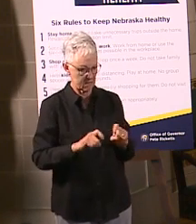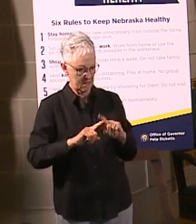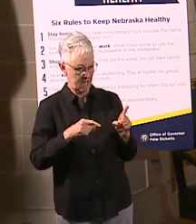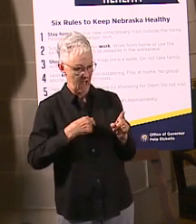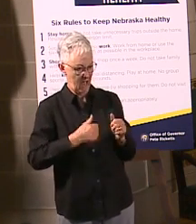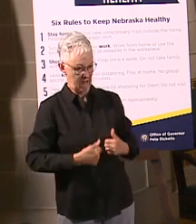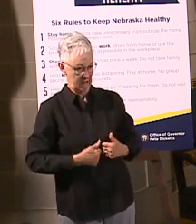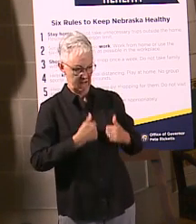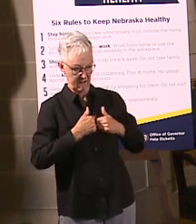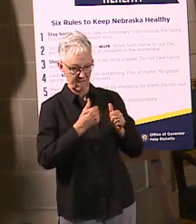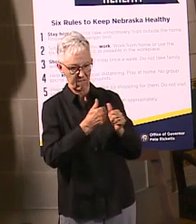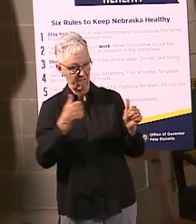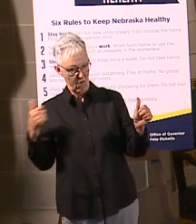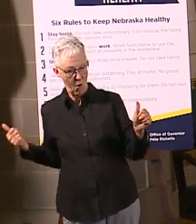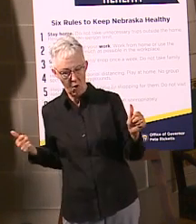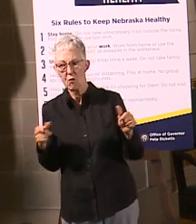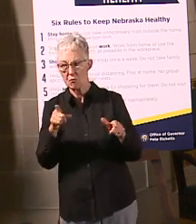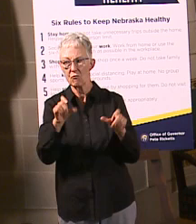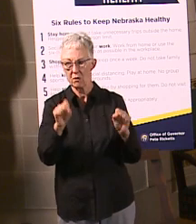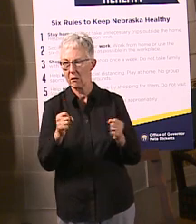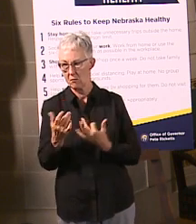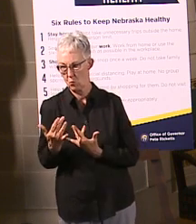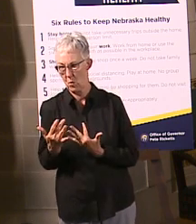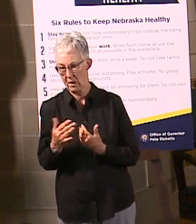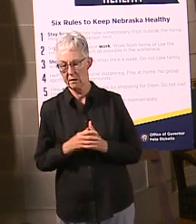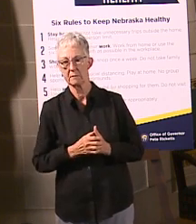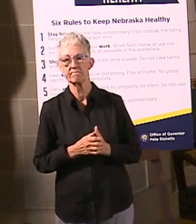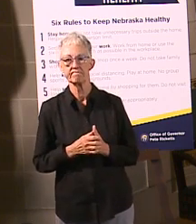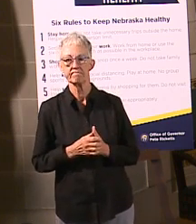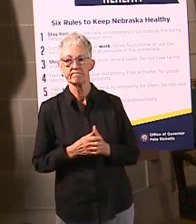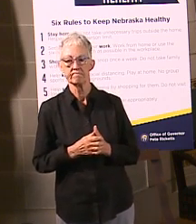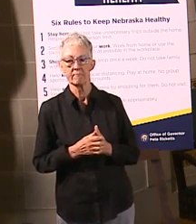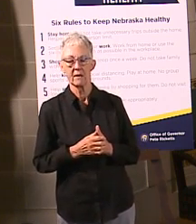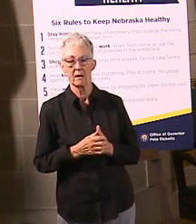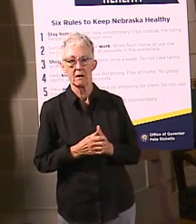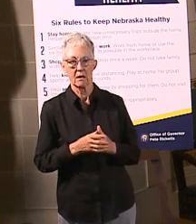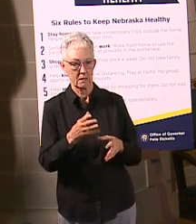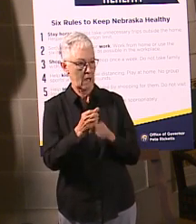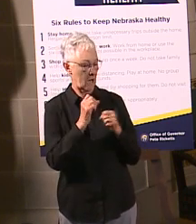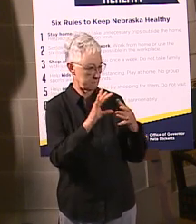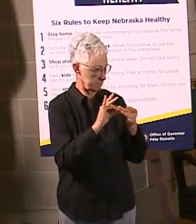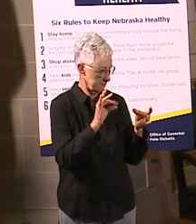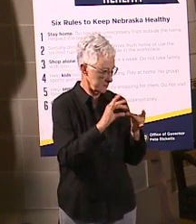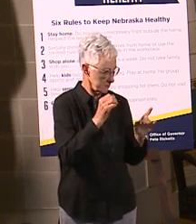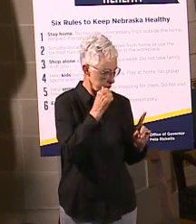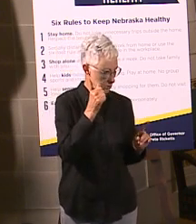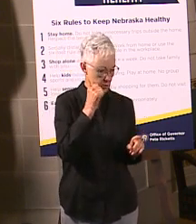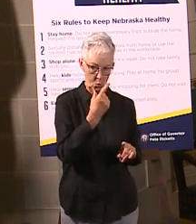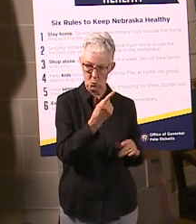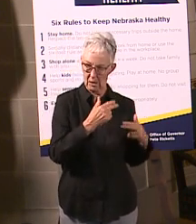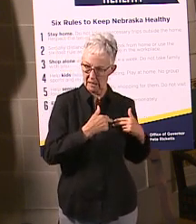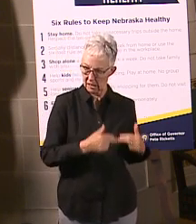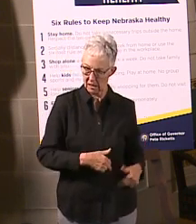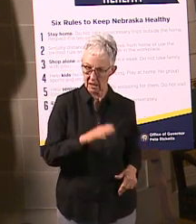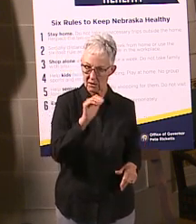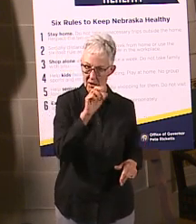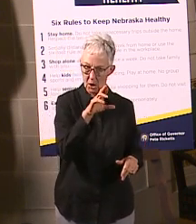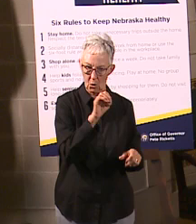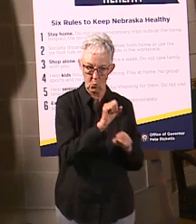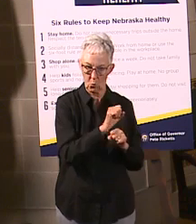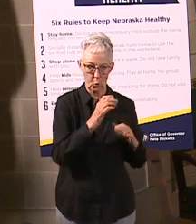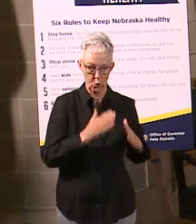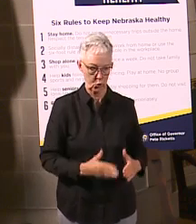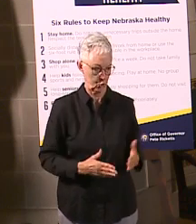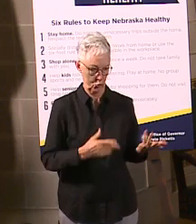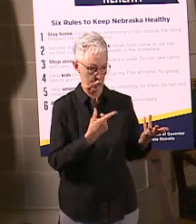question yesterday about a healthcare worker who did not get scheduled. And so we dug into that. Actually, was actually two days ago that